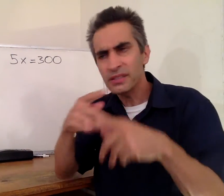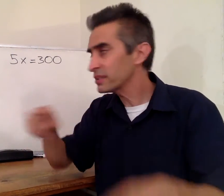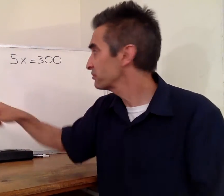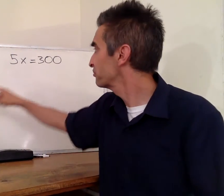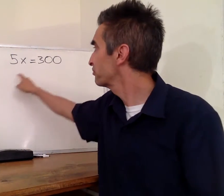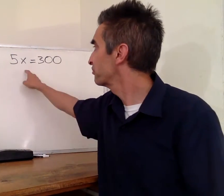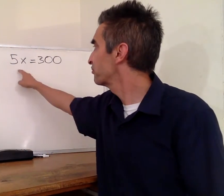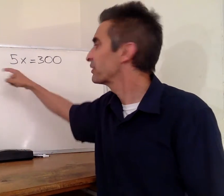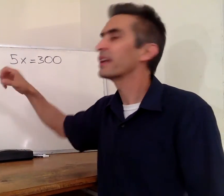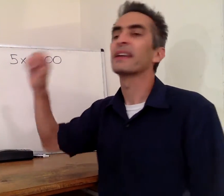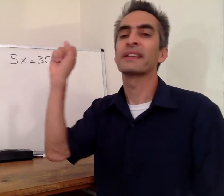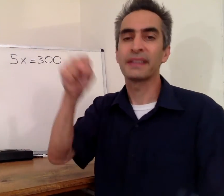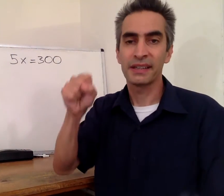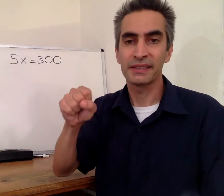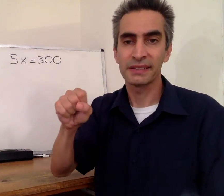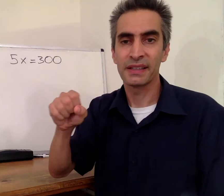Multiplication? Yes.